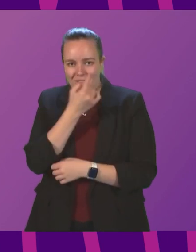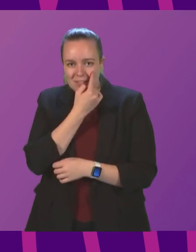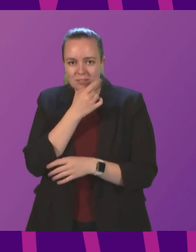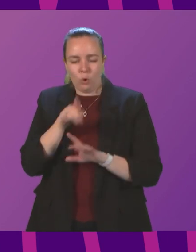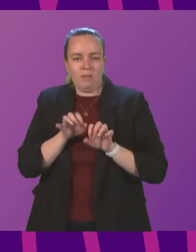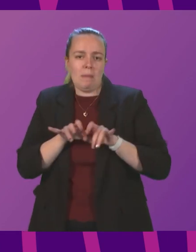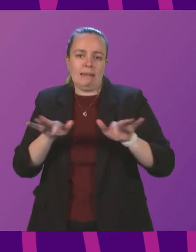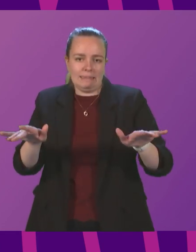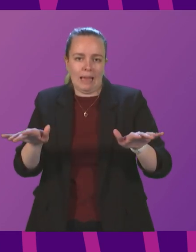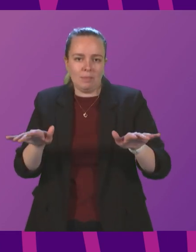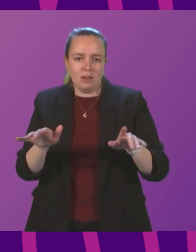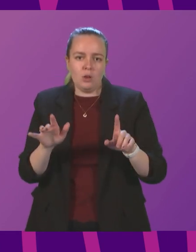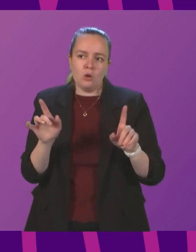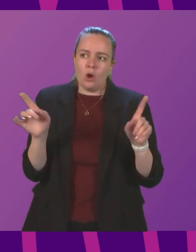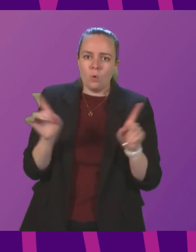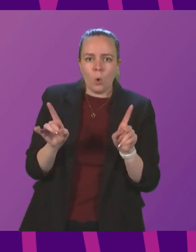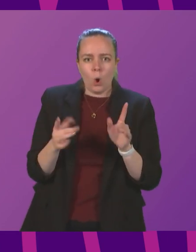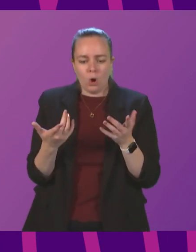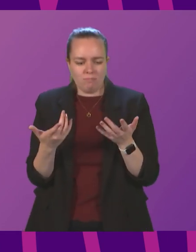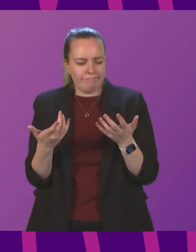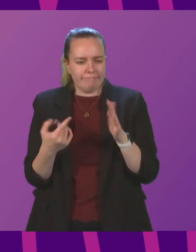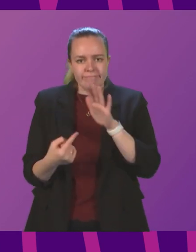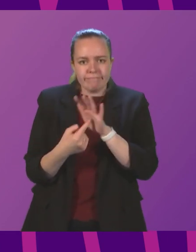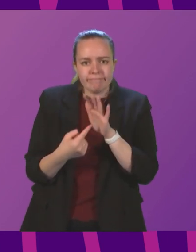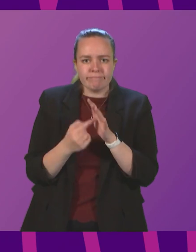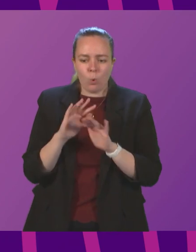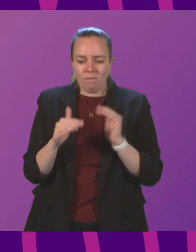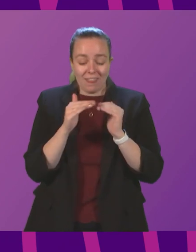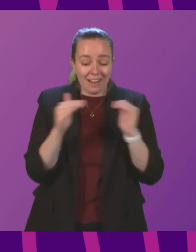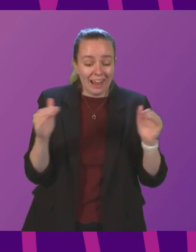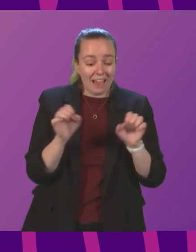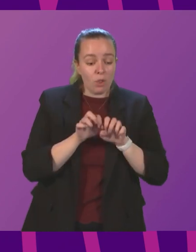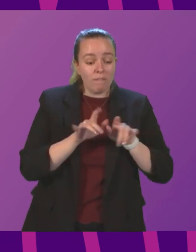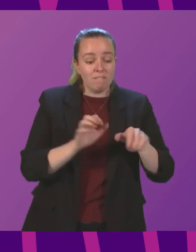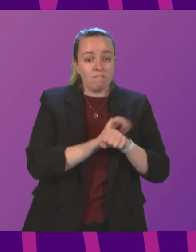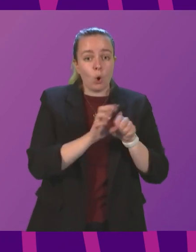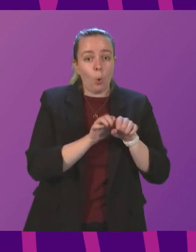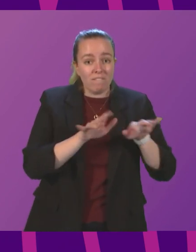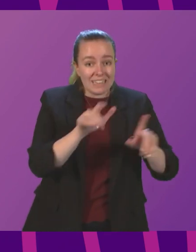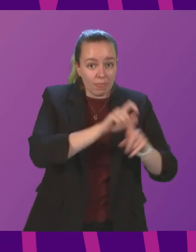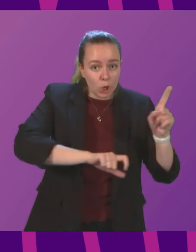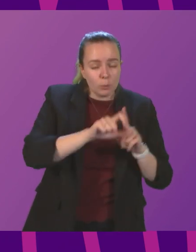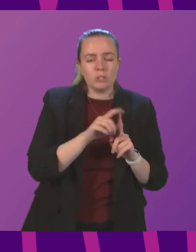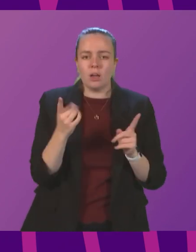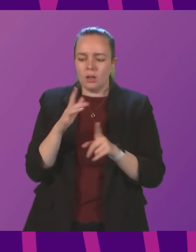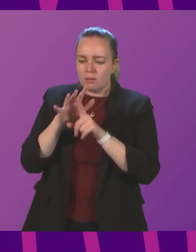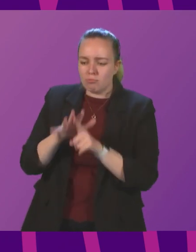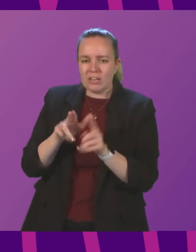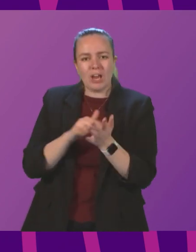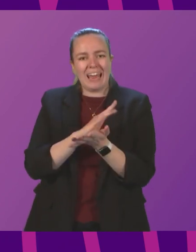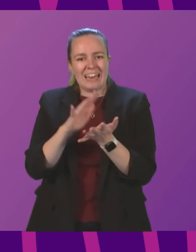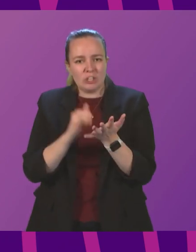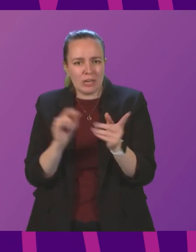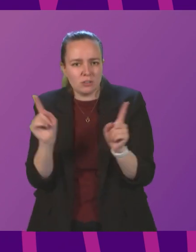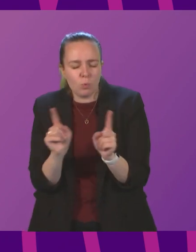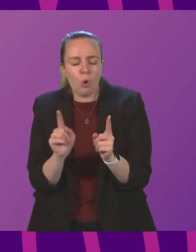pandemic. What is the prevalence of the level of the virus in the community? What is the level of pressure on the national health service?